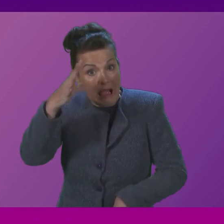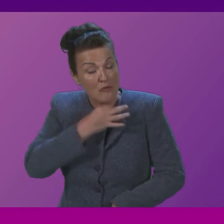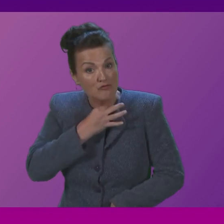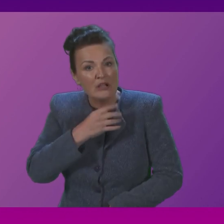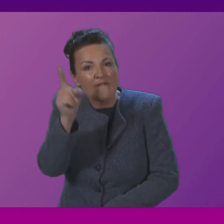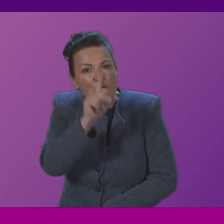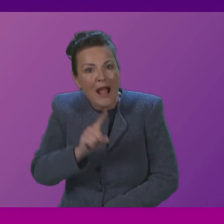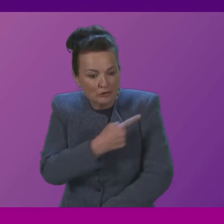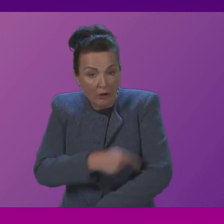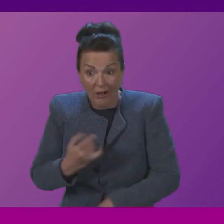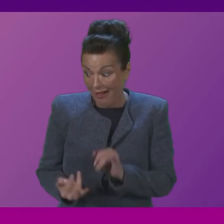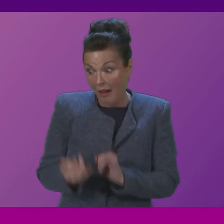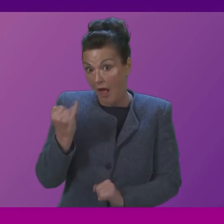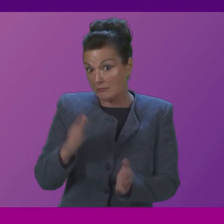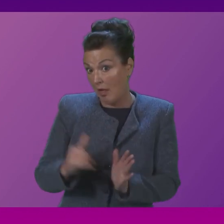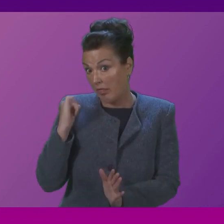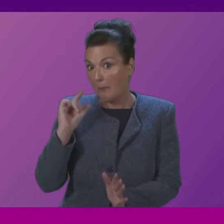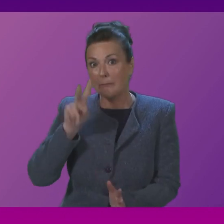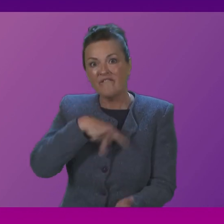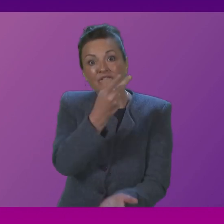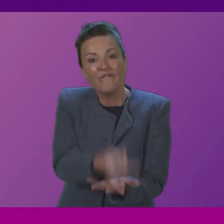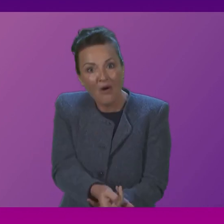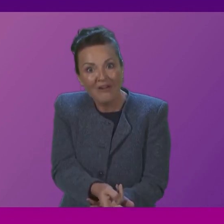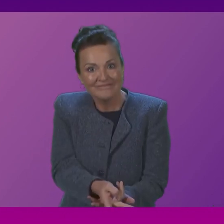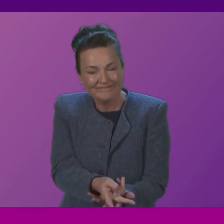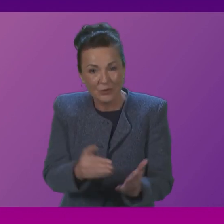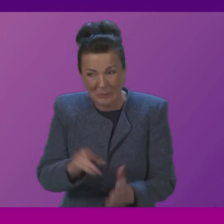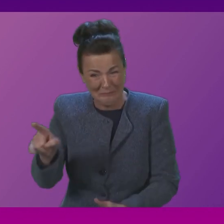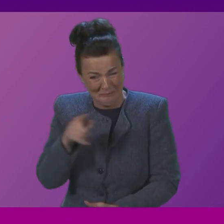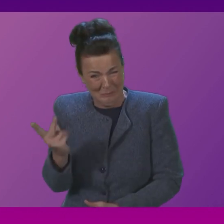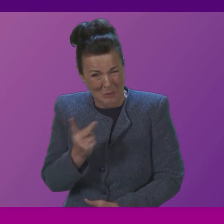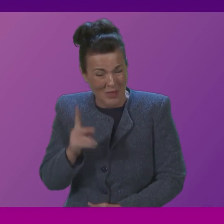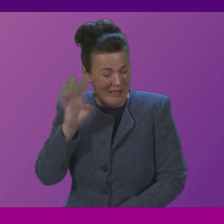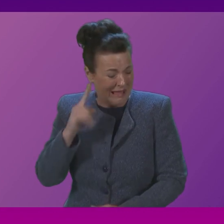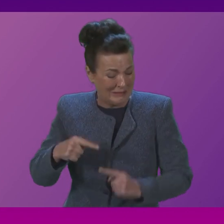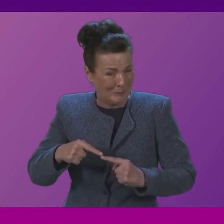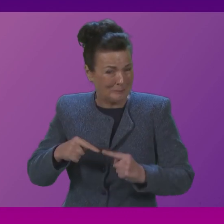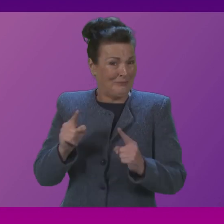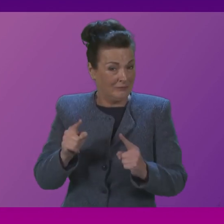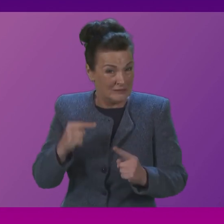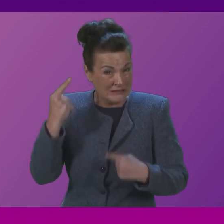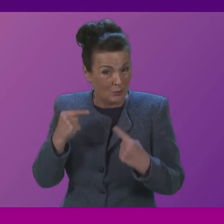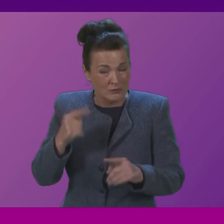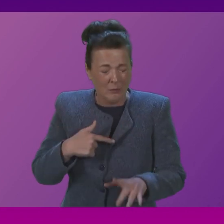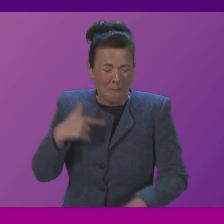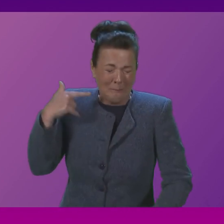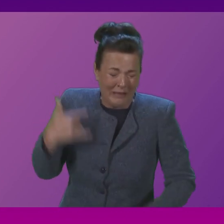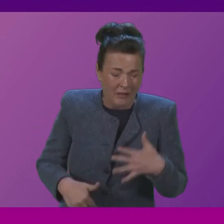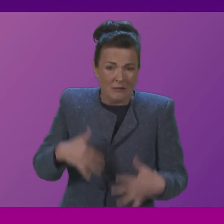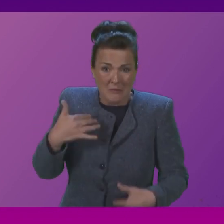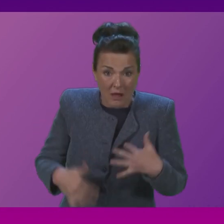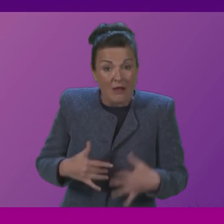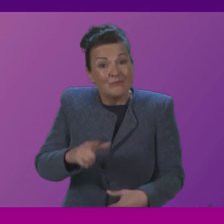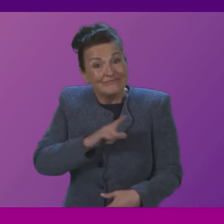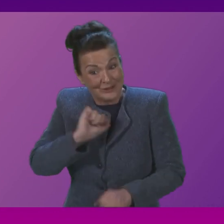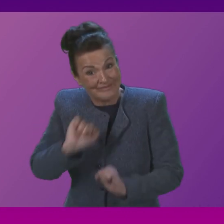Last month she had a fall at home, and she and her husband heard a snapping sound. She was in extreme pain. Because of her